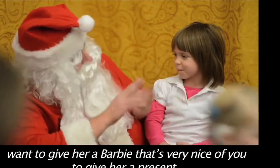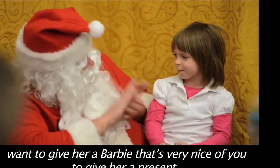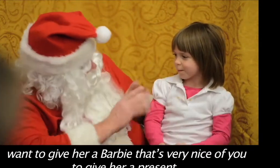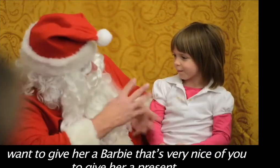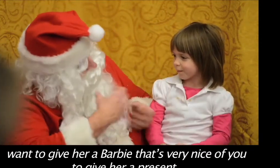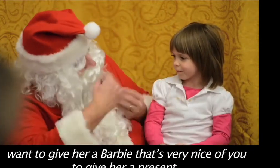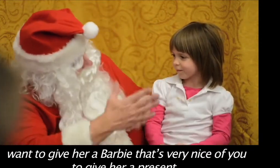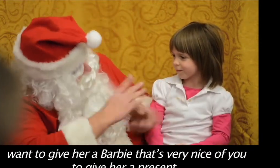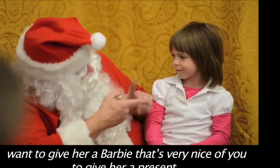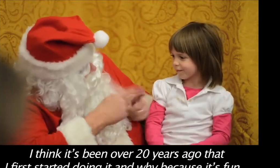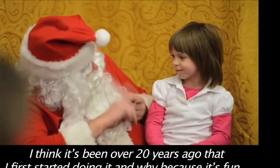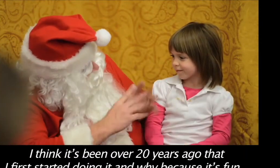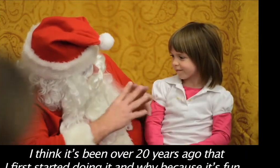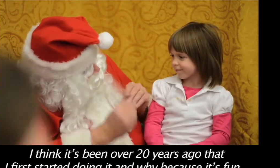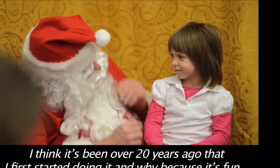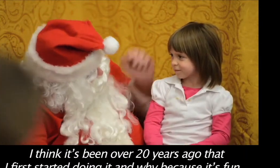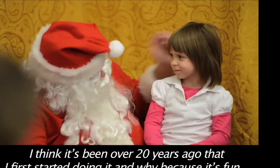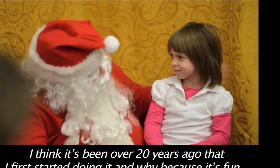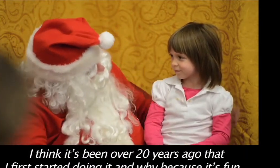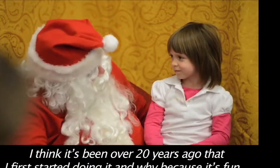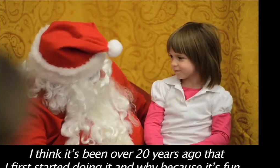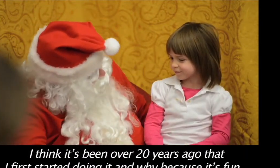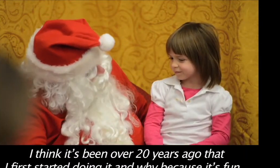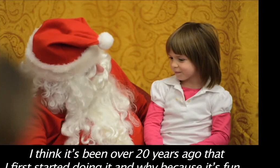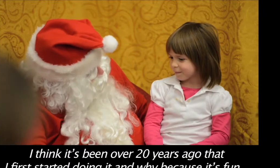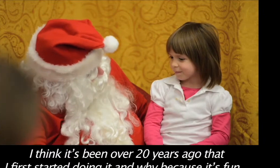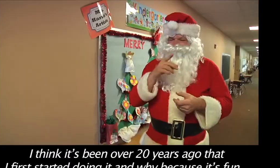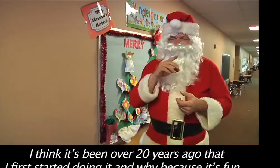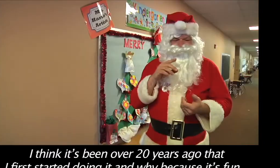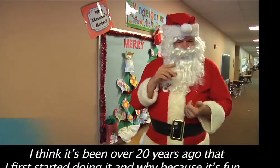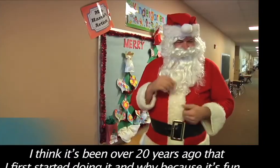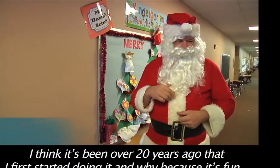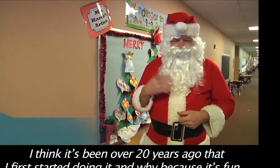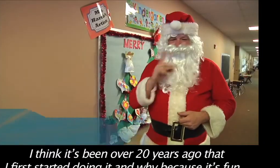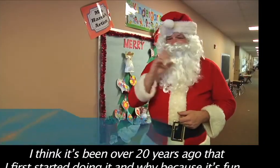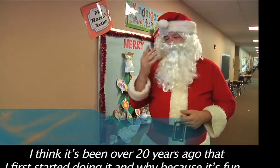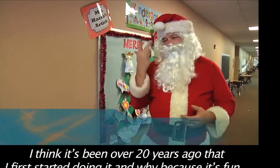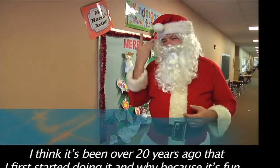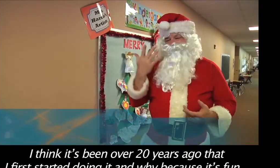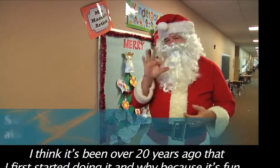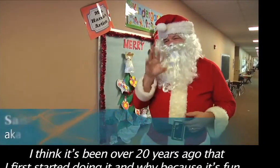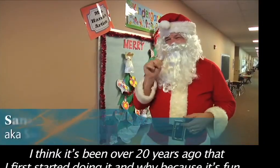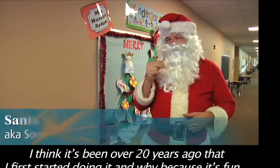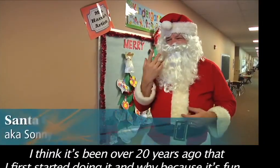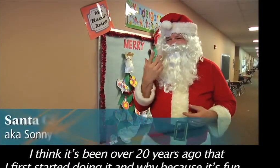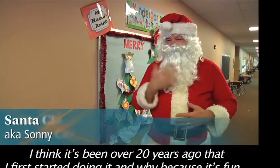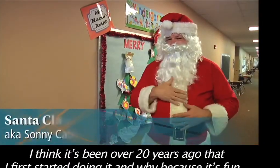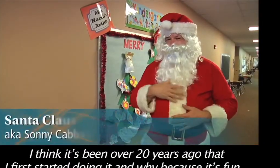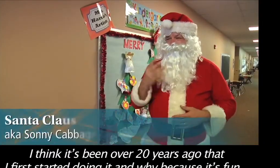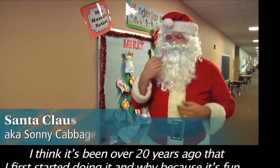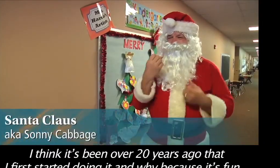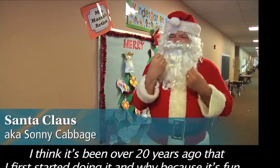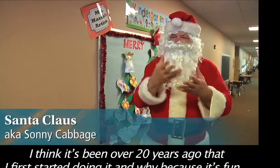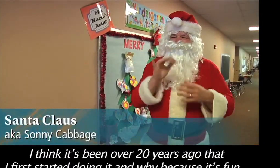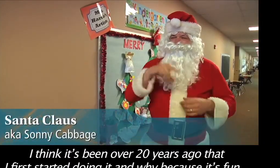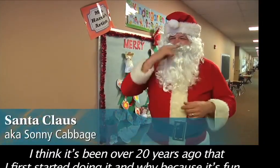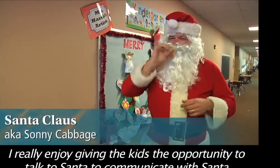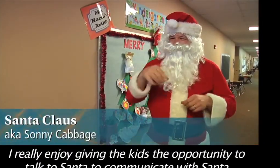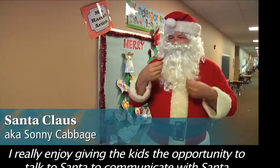her a present. I think it's been over 20 years ago that I first started doing it. And why? It's just because it's fun. I